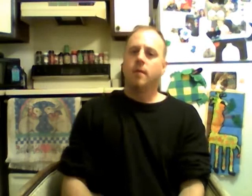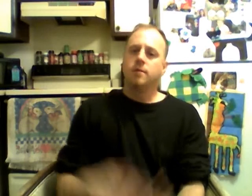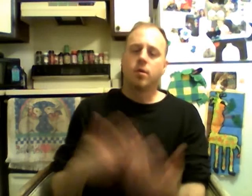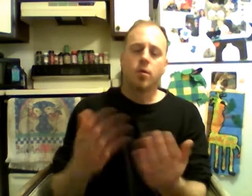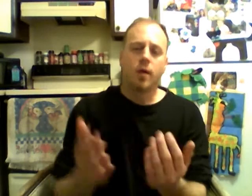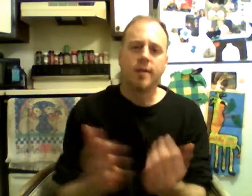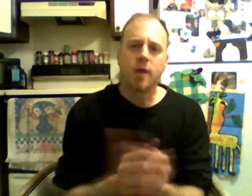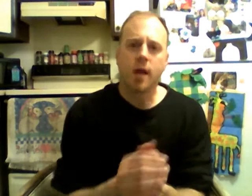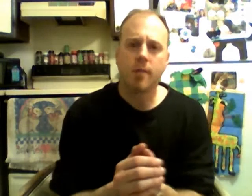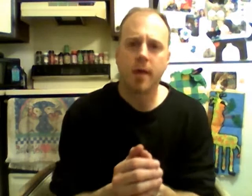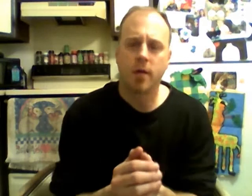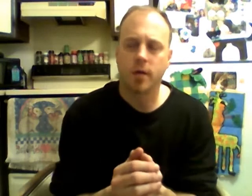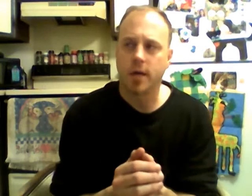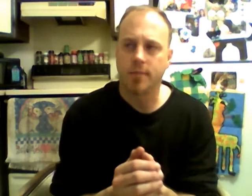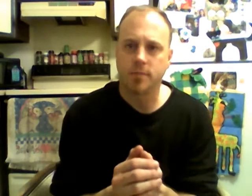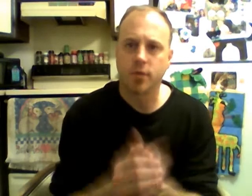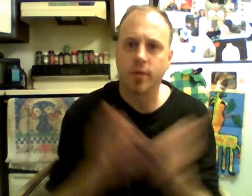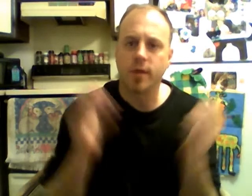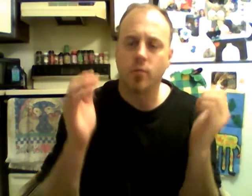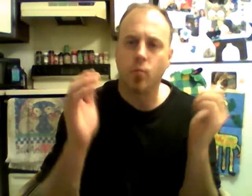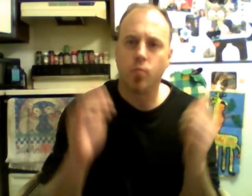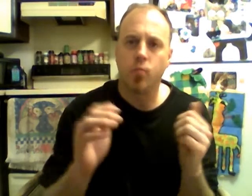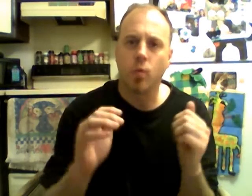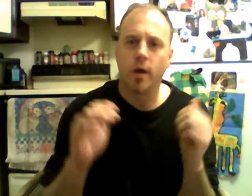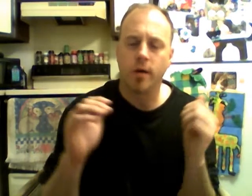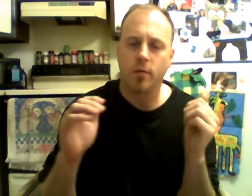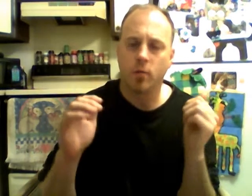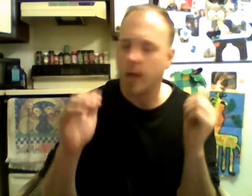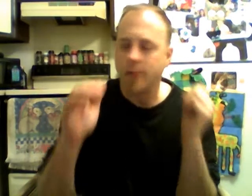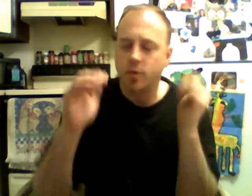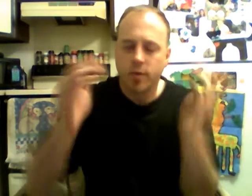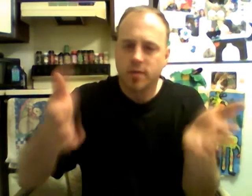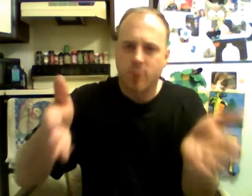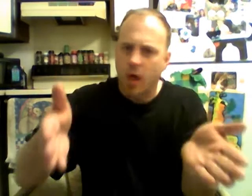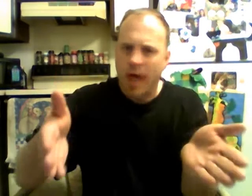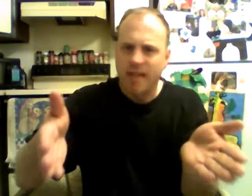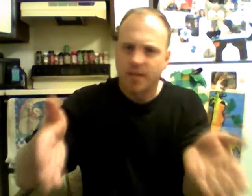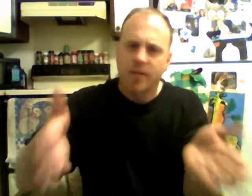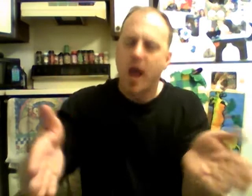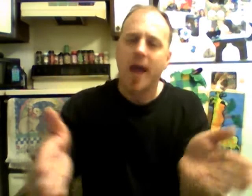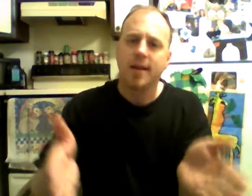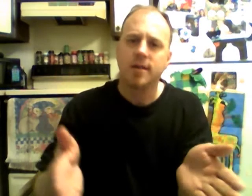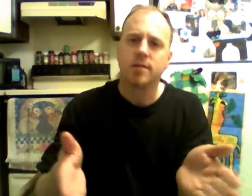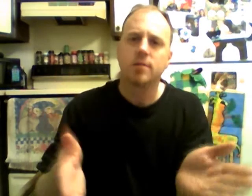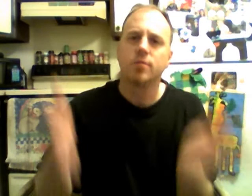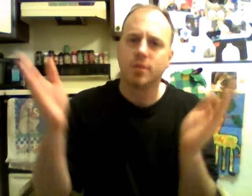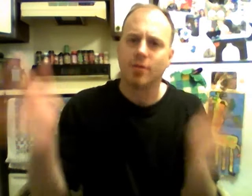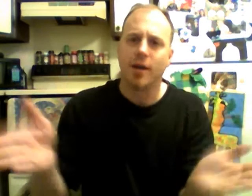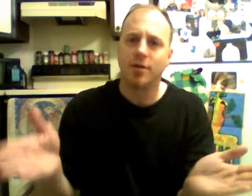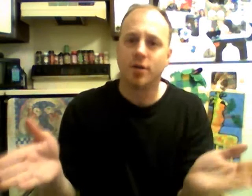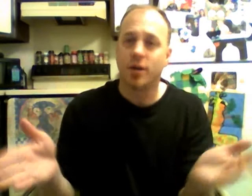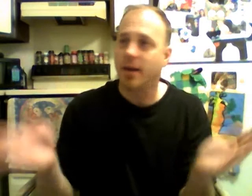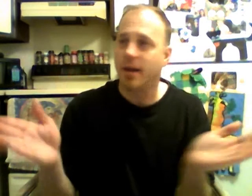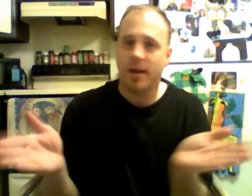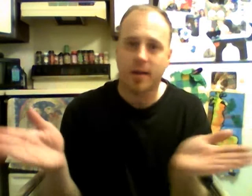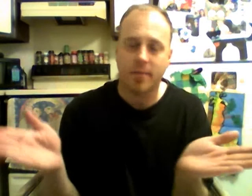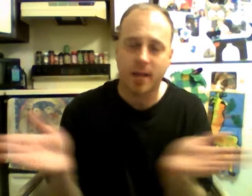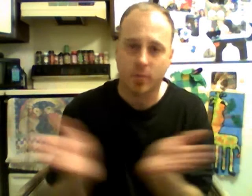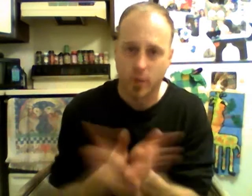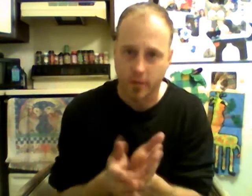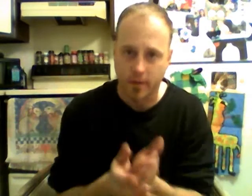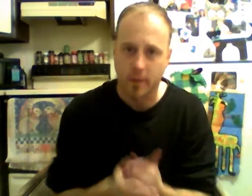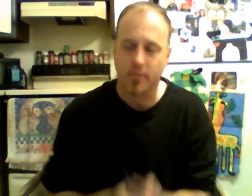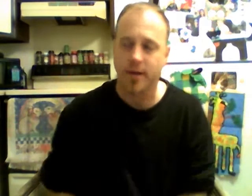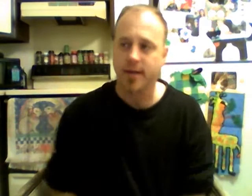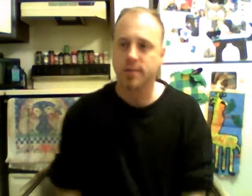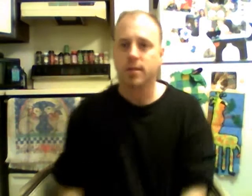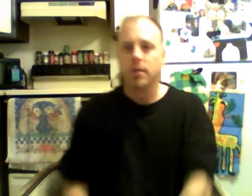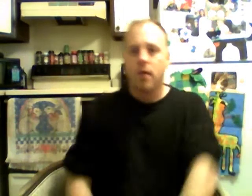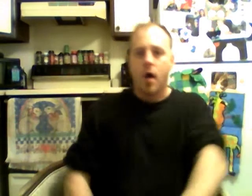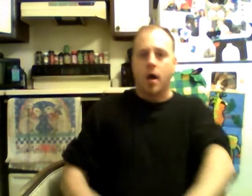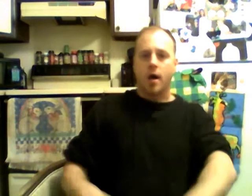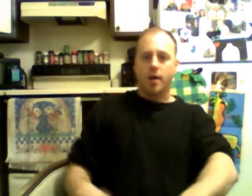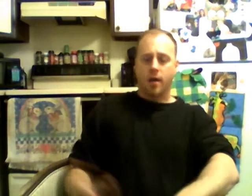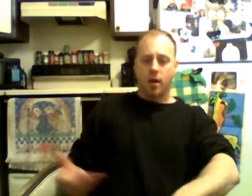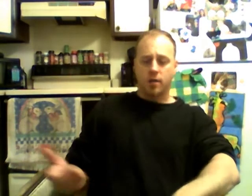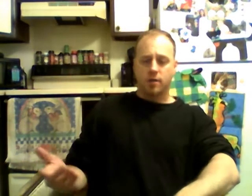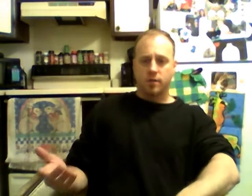so i talk about um doing one i'm doing small acts of kindness to a stranger and it can make the world a better place uh it also